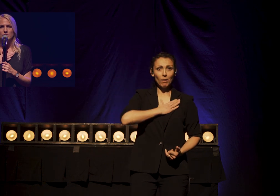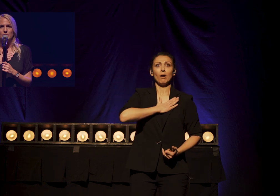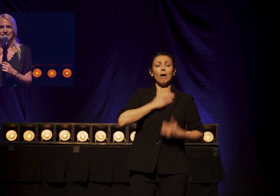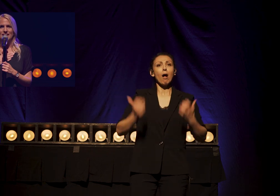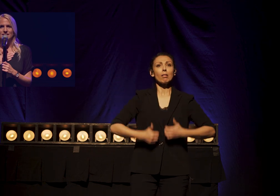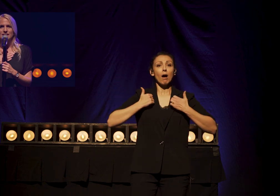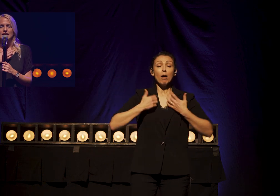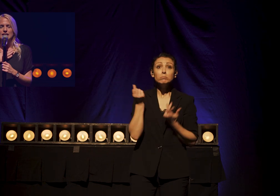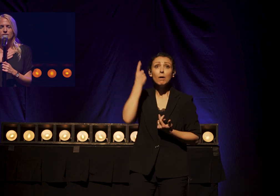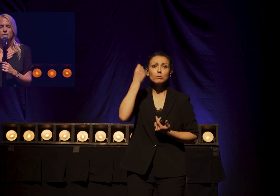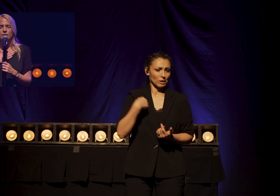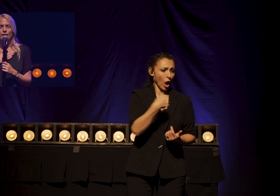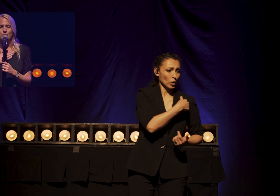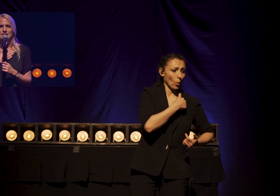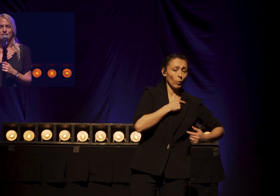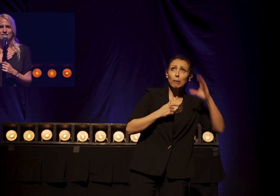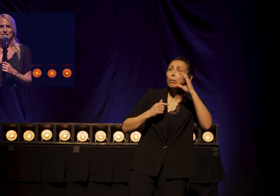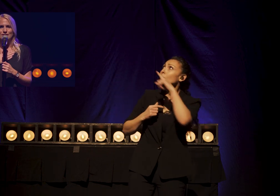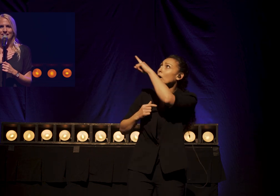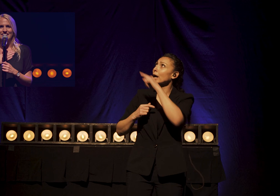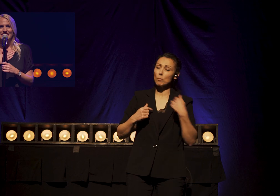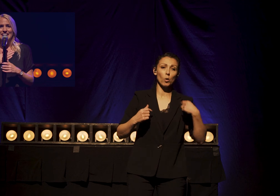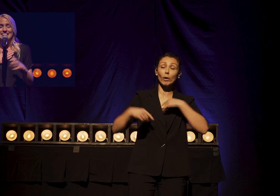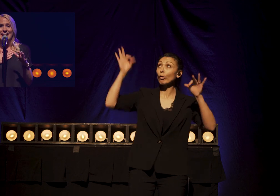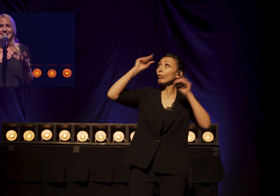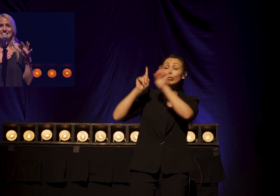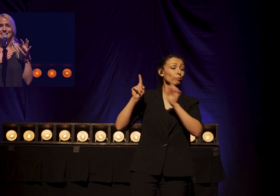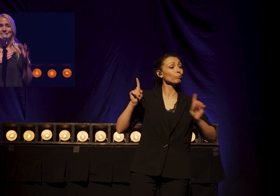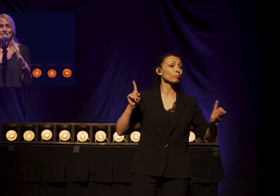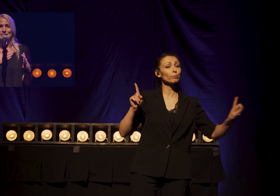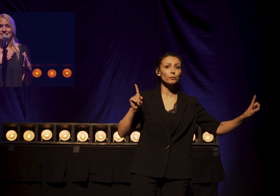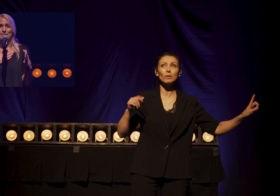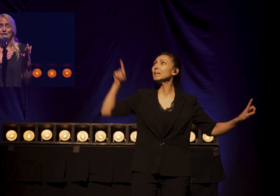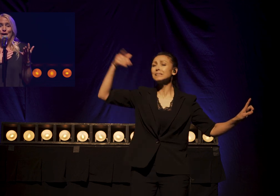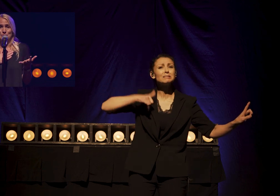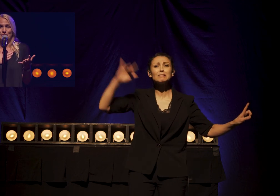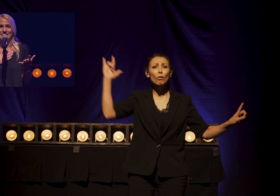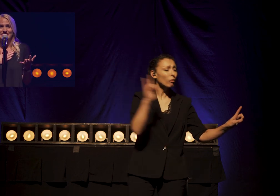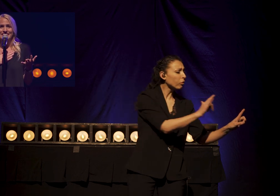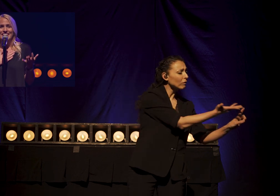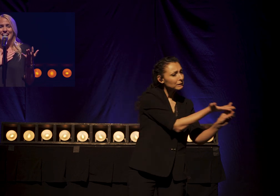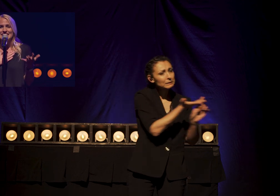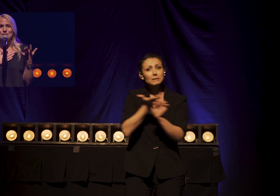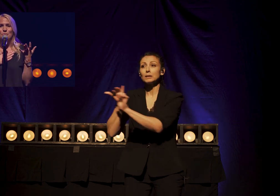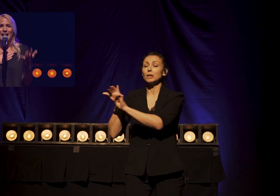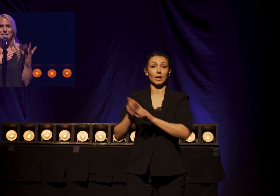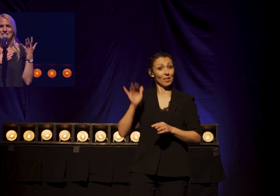when we were dead Even when we were hopeless and lost in the dark And that is the good news of the gospel That is why we